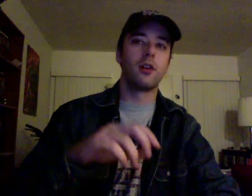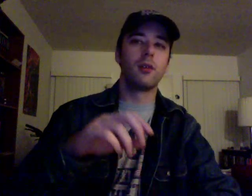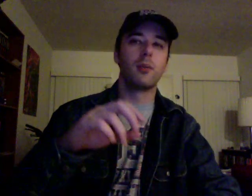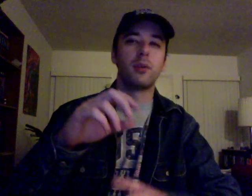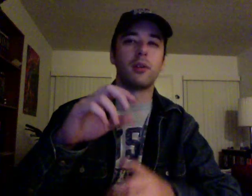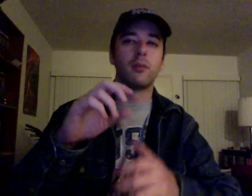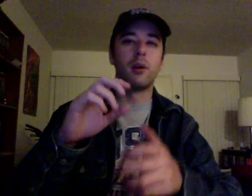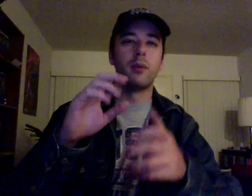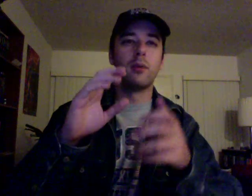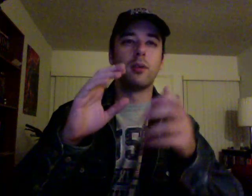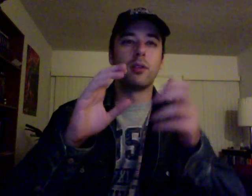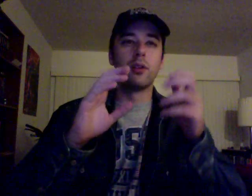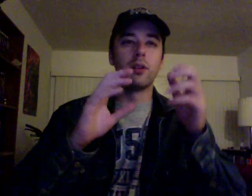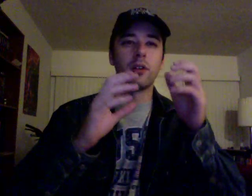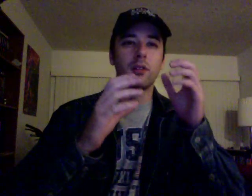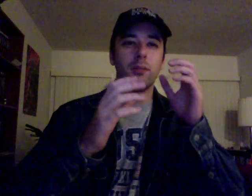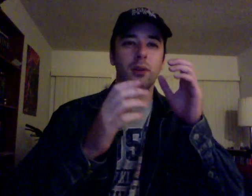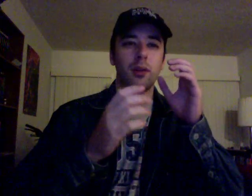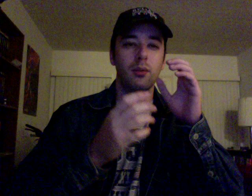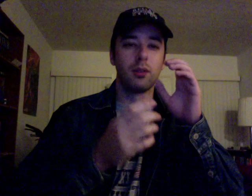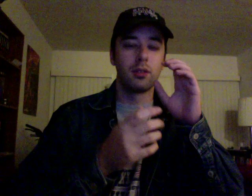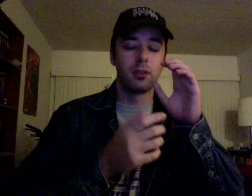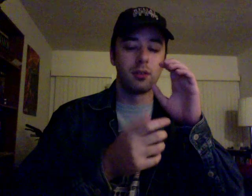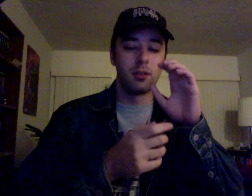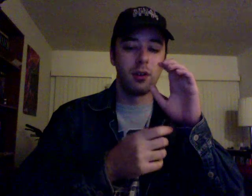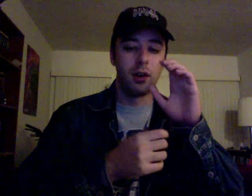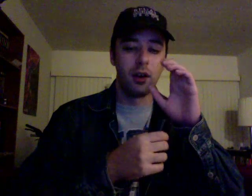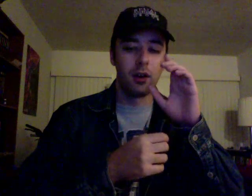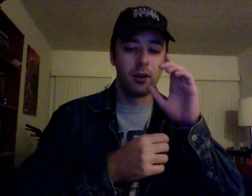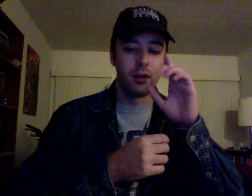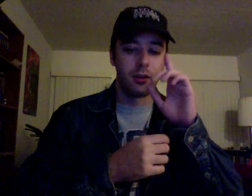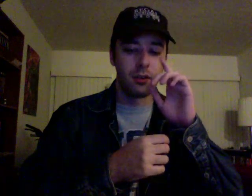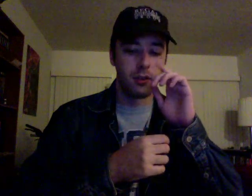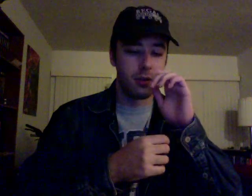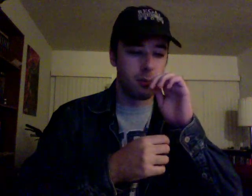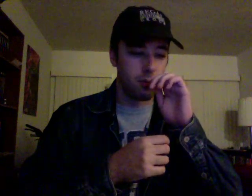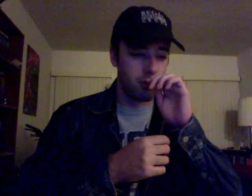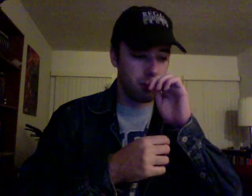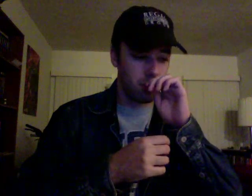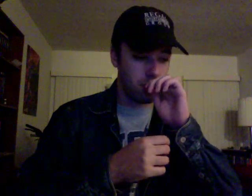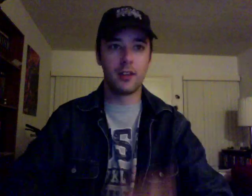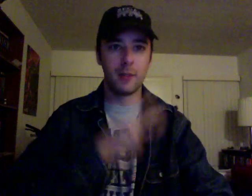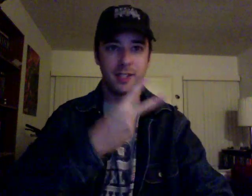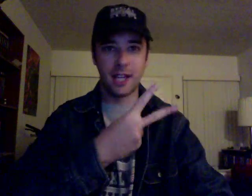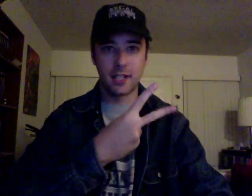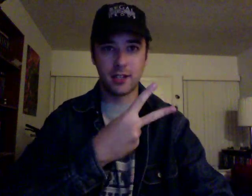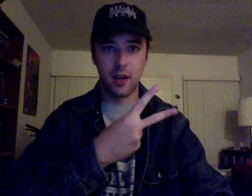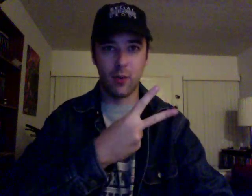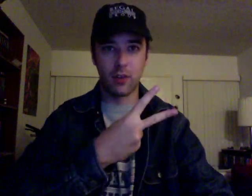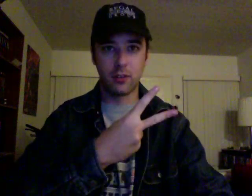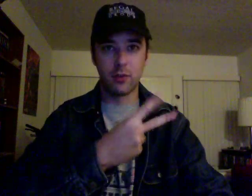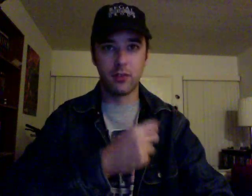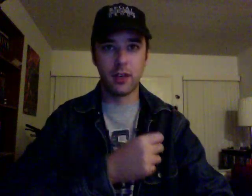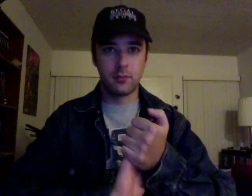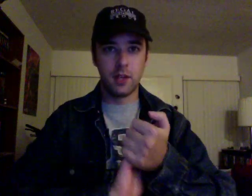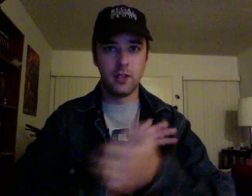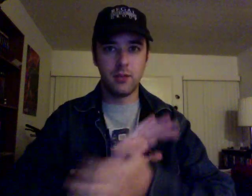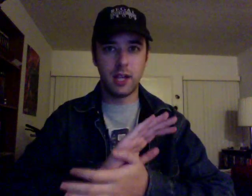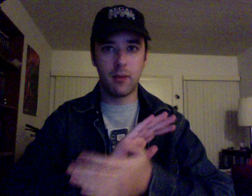up in a bubble with her and explode with the star or something. This my second time watching the movie. Didn't really get more